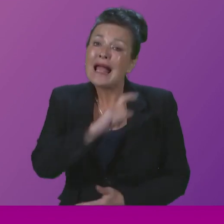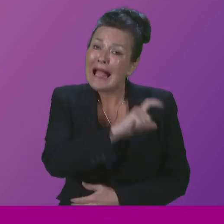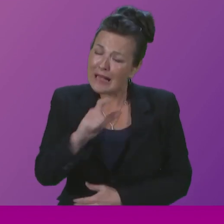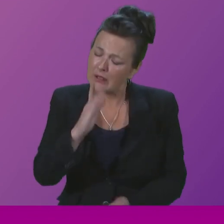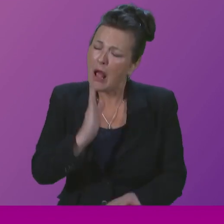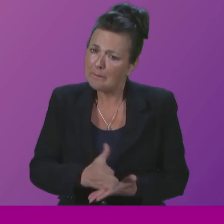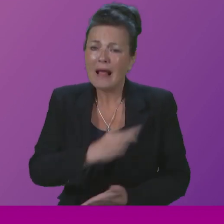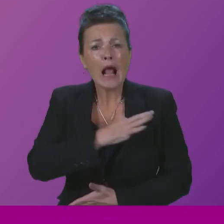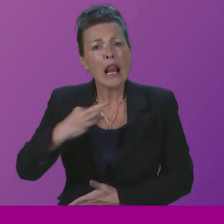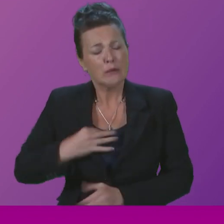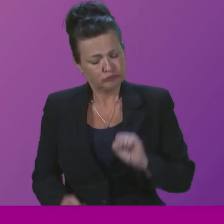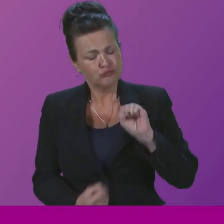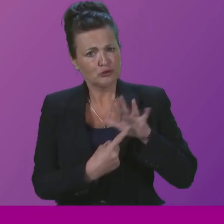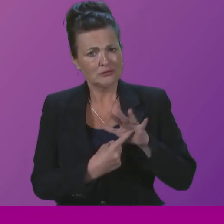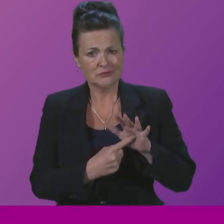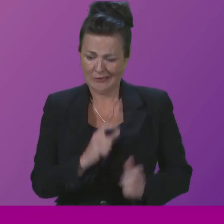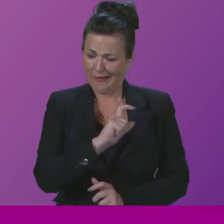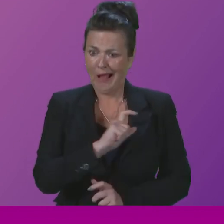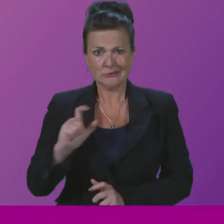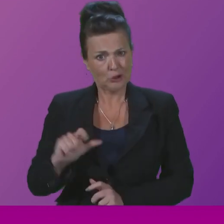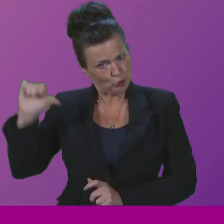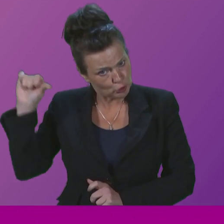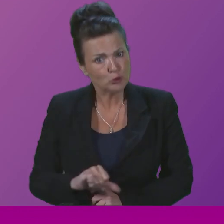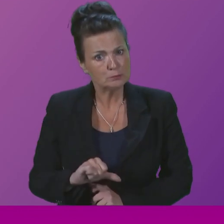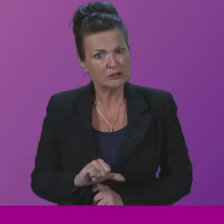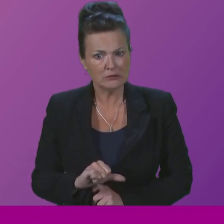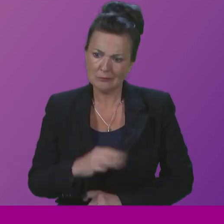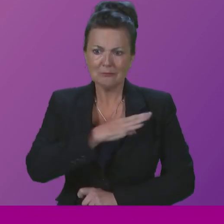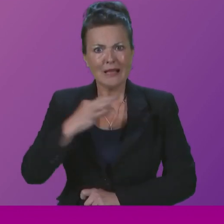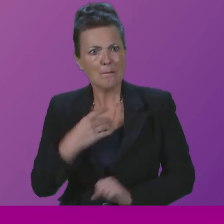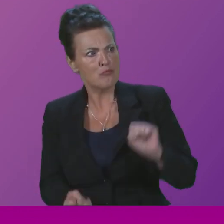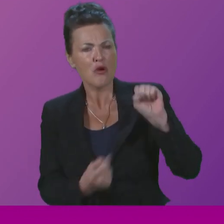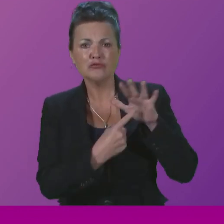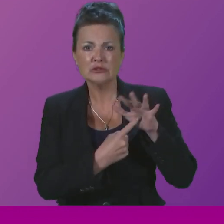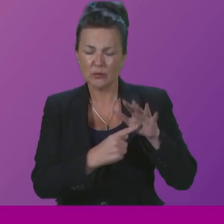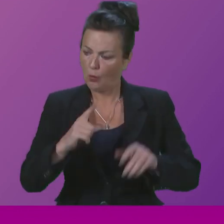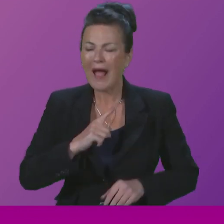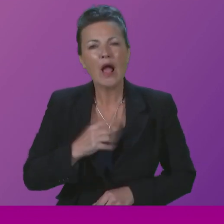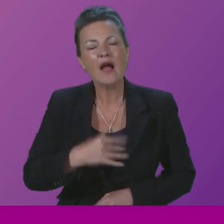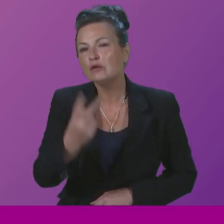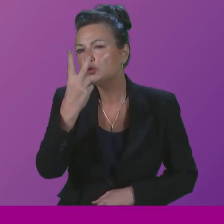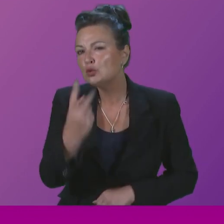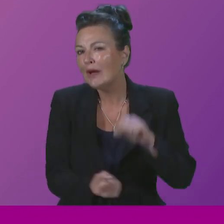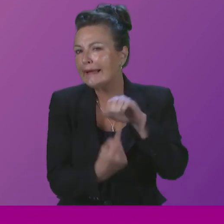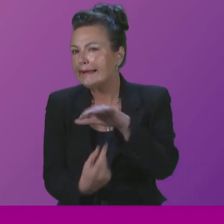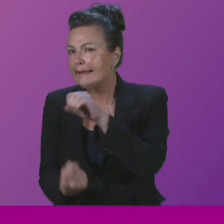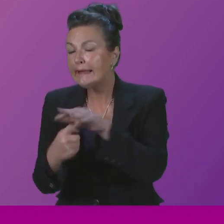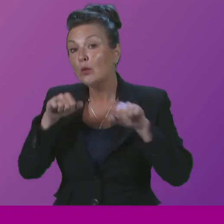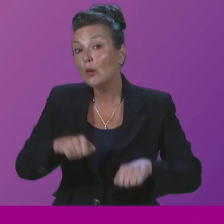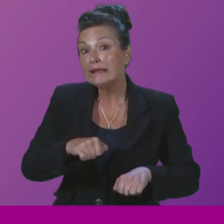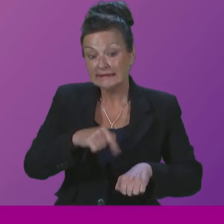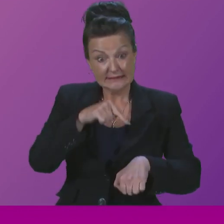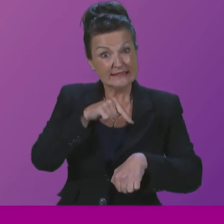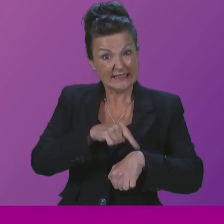priority. Cancer should always be a clinical priority. We have two key waiting times standards